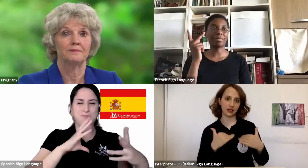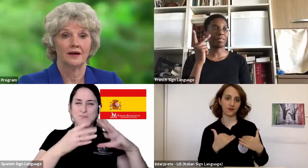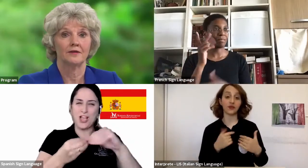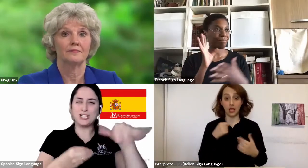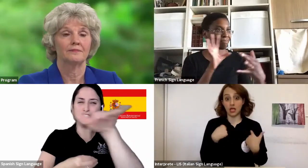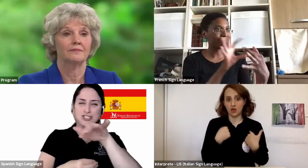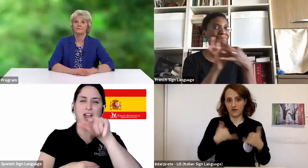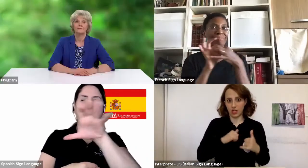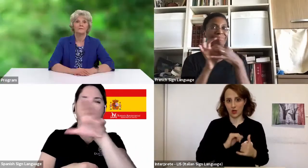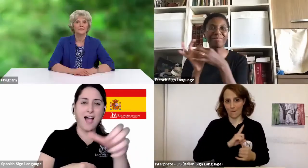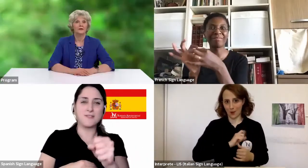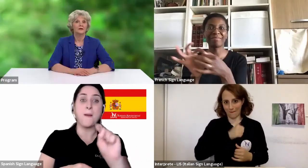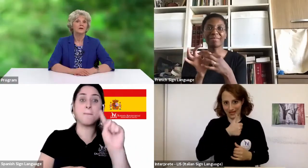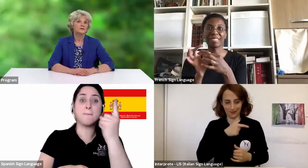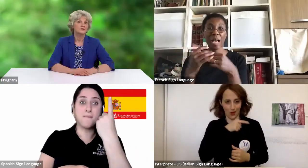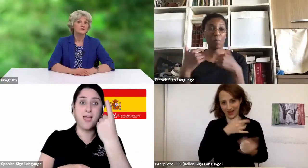there.